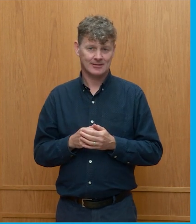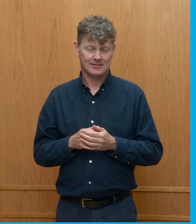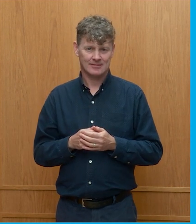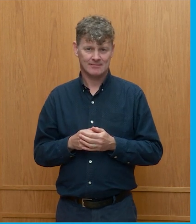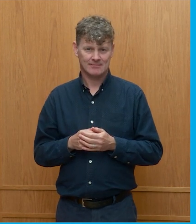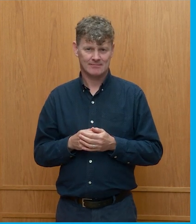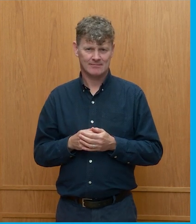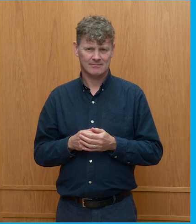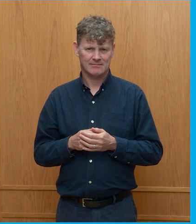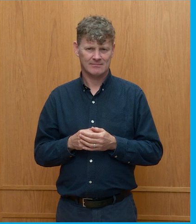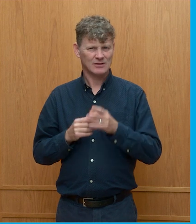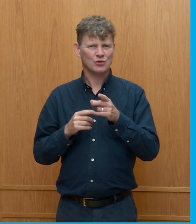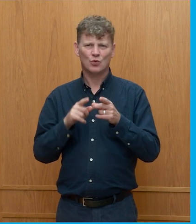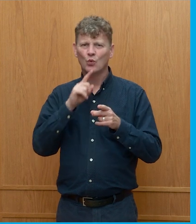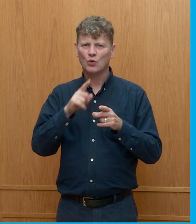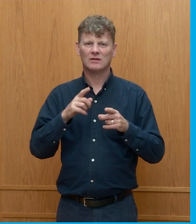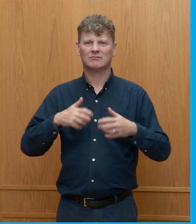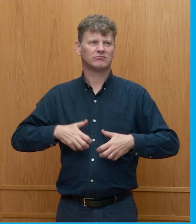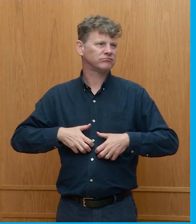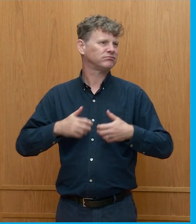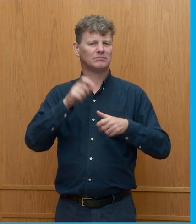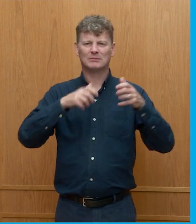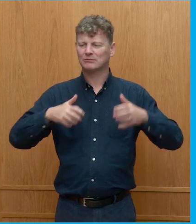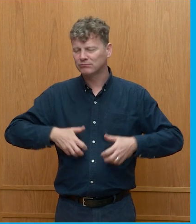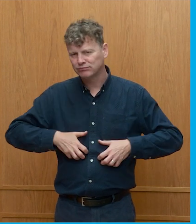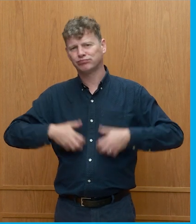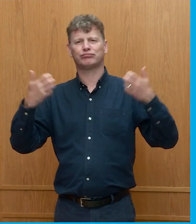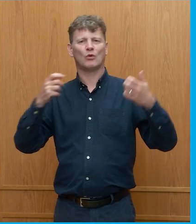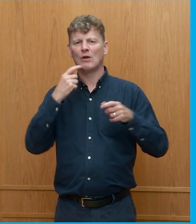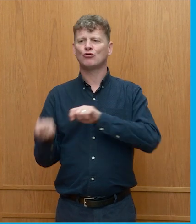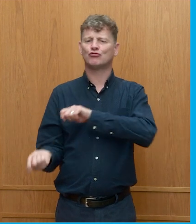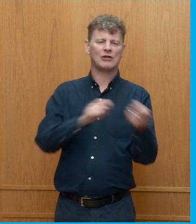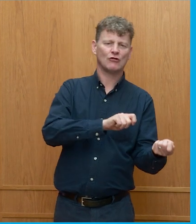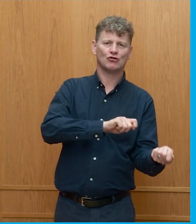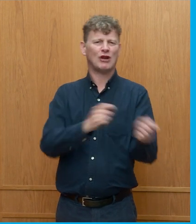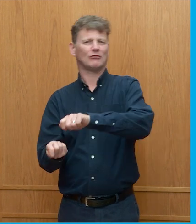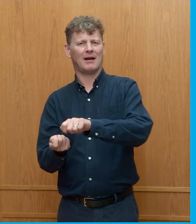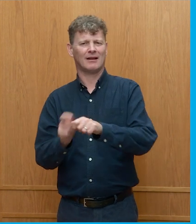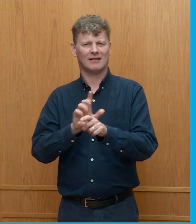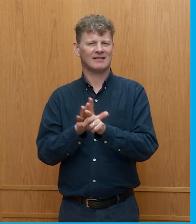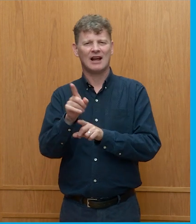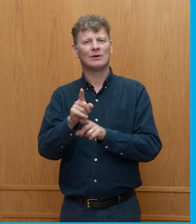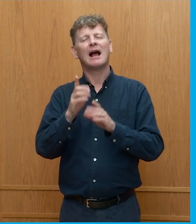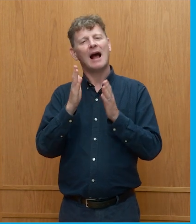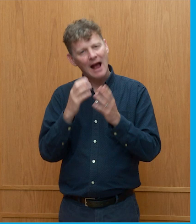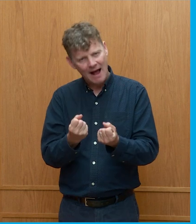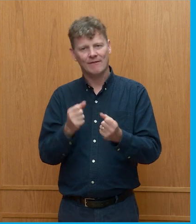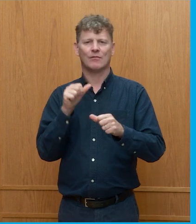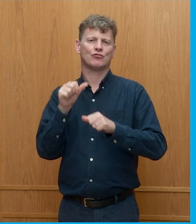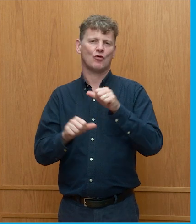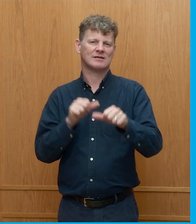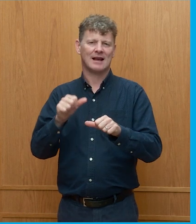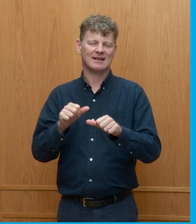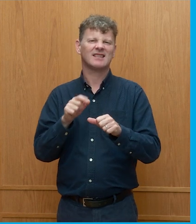break so many things and annoy so many people, it would get changed the next week anyway. So there's a process to be gone through, and that's actually quite a